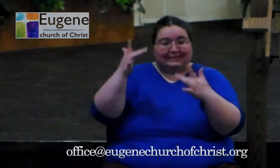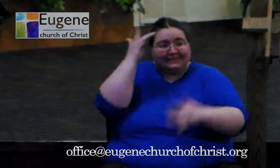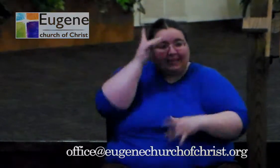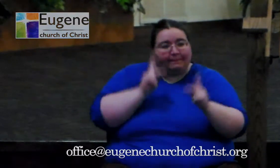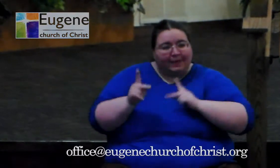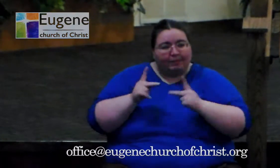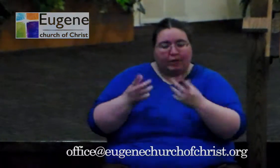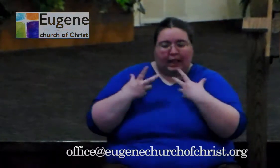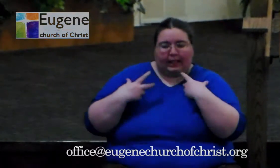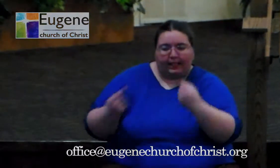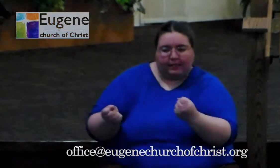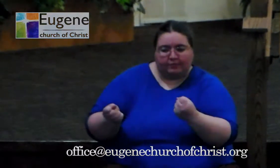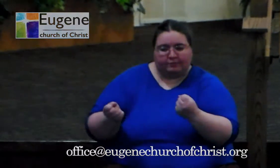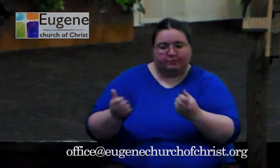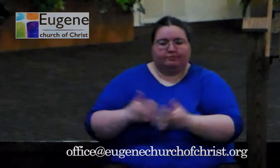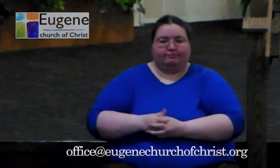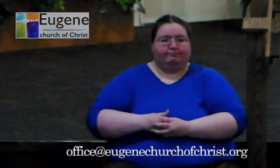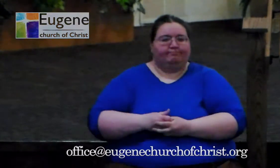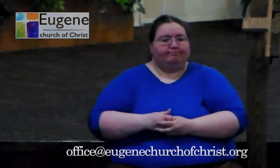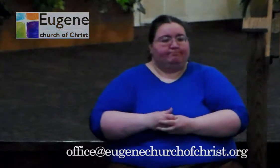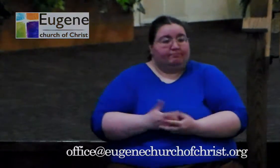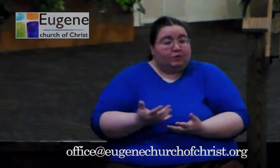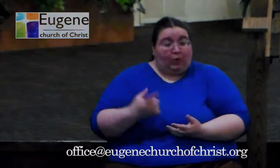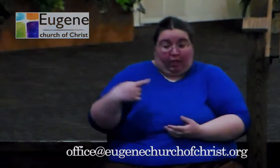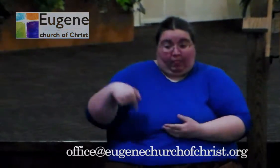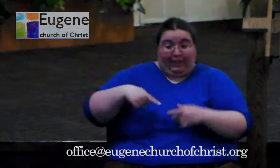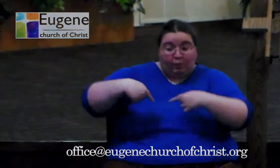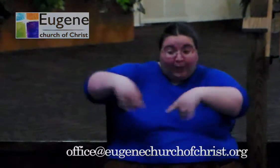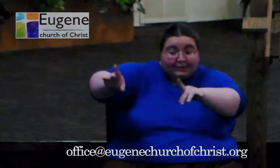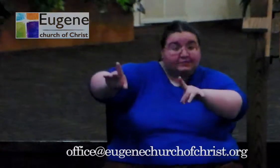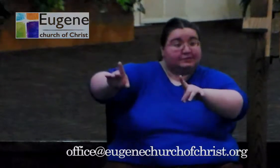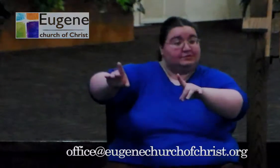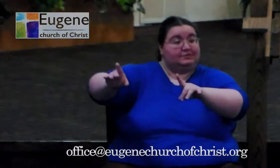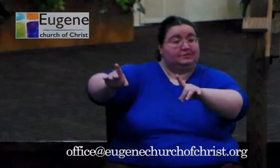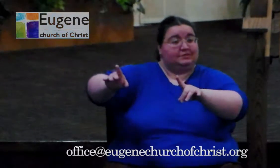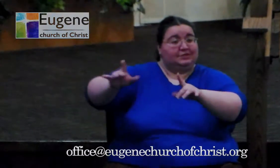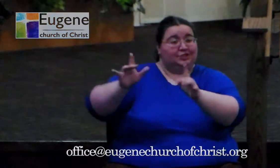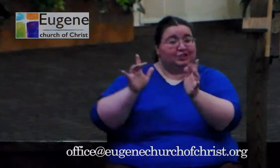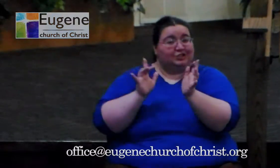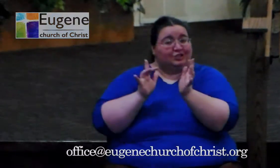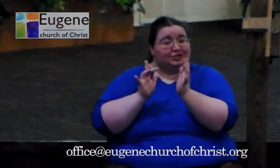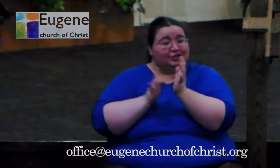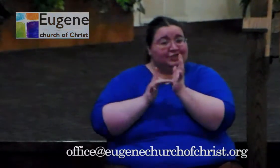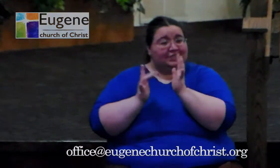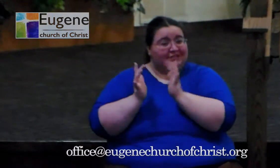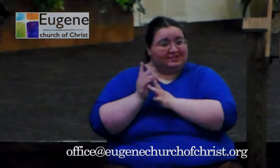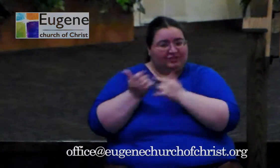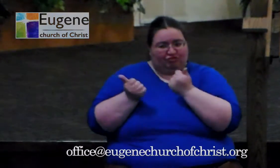They went. Okay. Jesus tried to do this in his hometown. It didn't work.